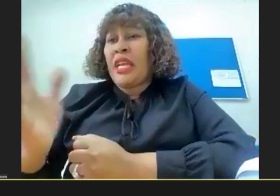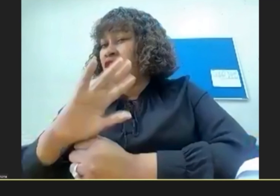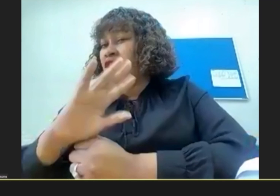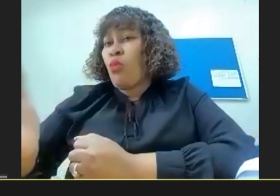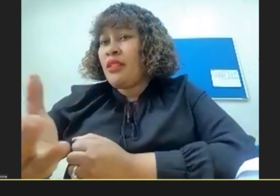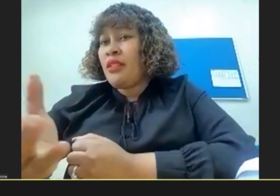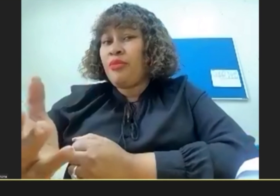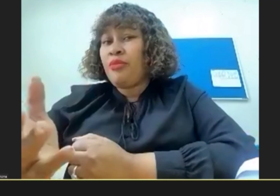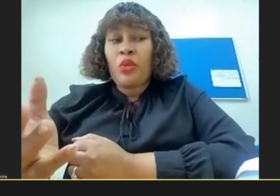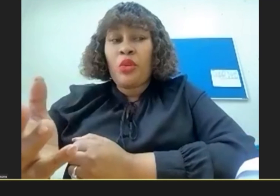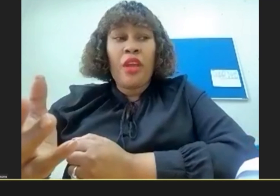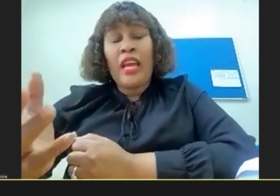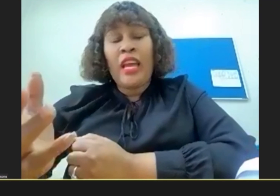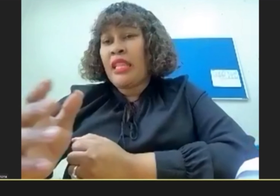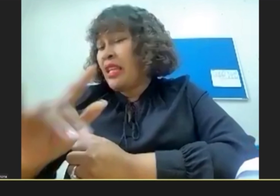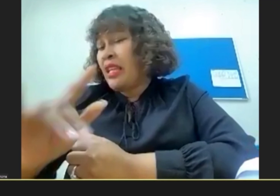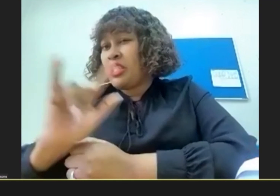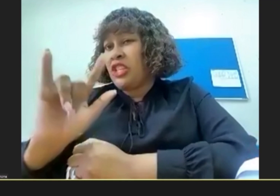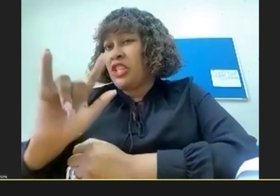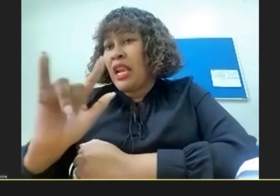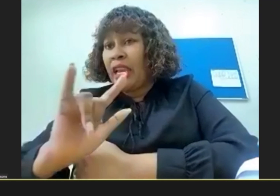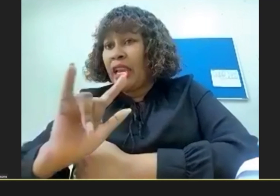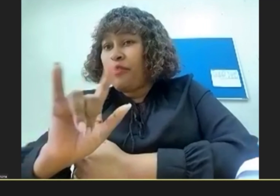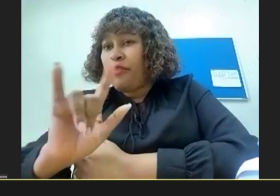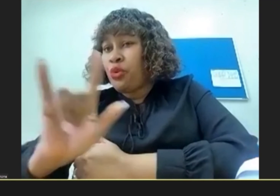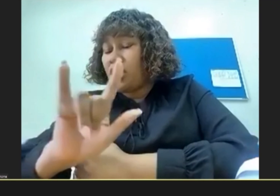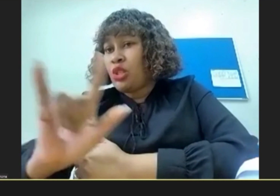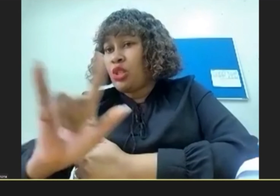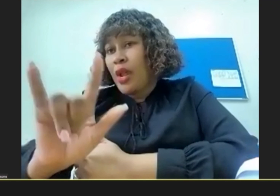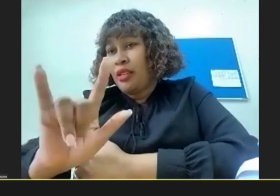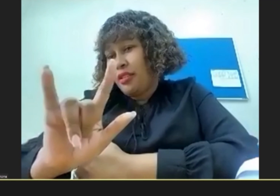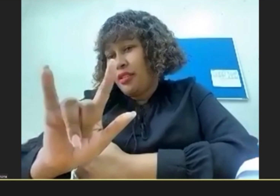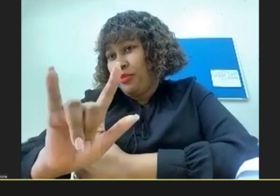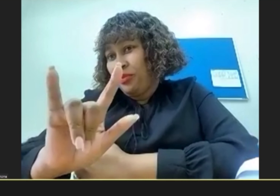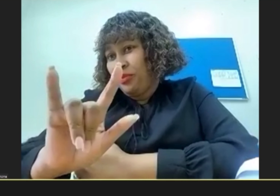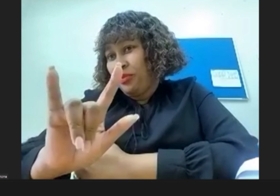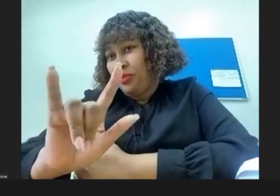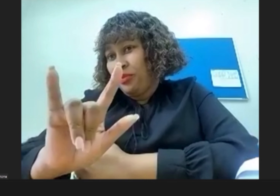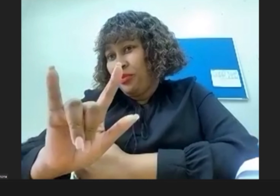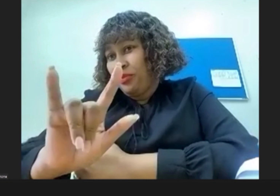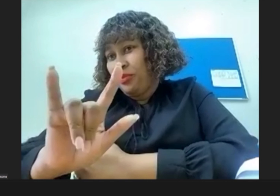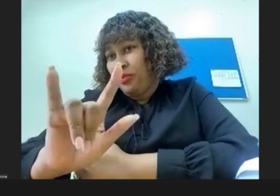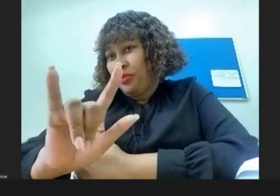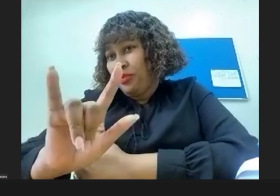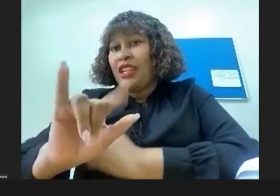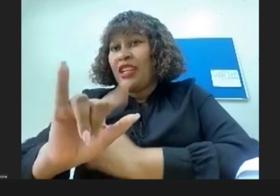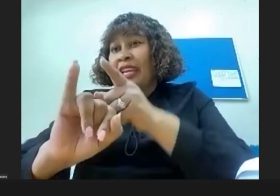one We have the Another international I love you Which is this one Oh But doesn't that mean